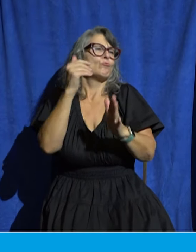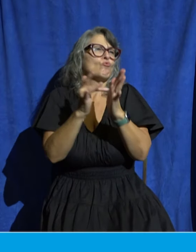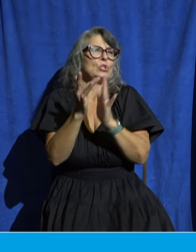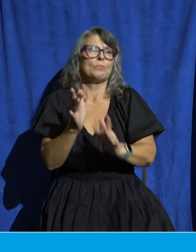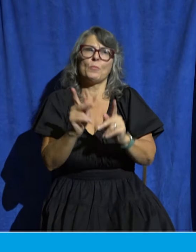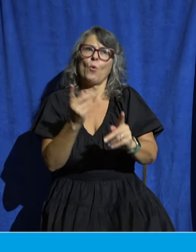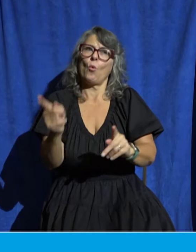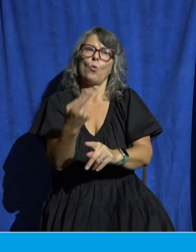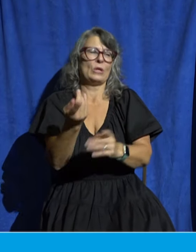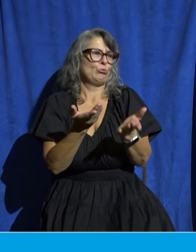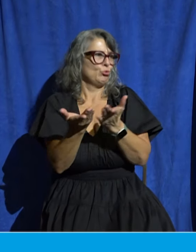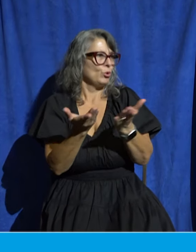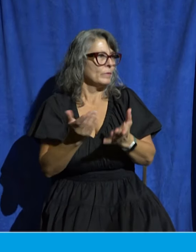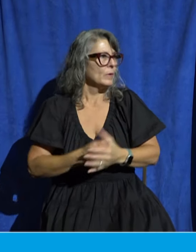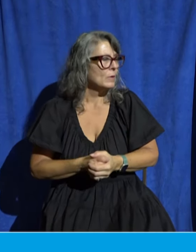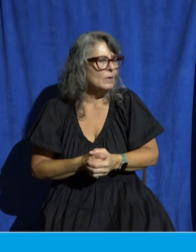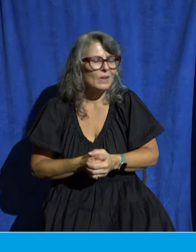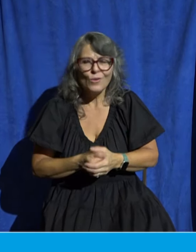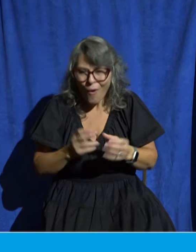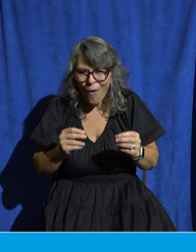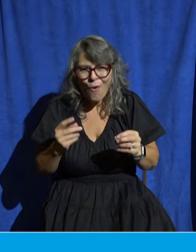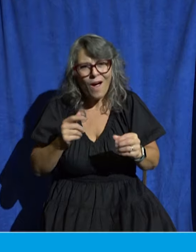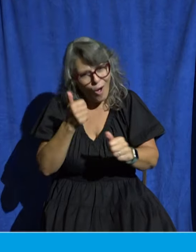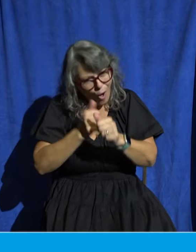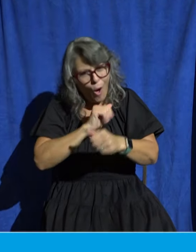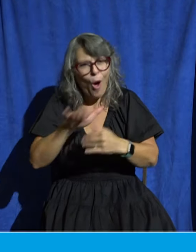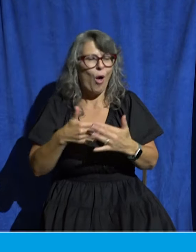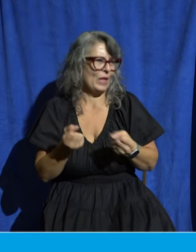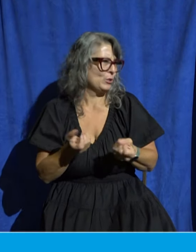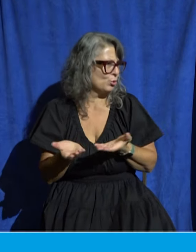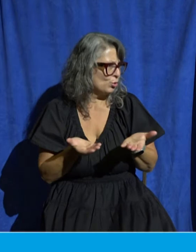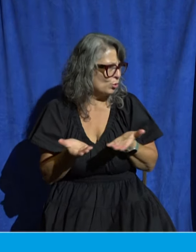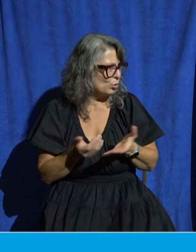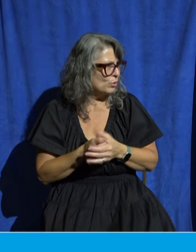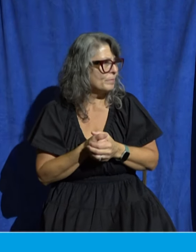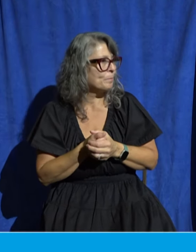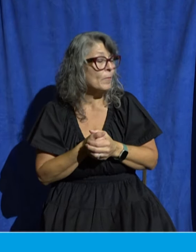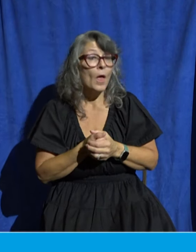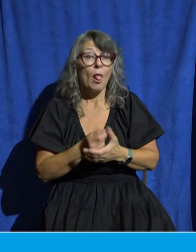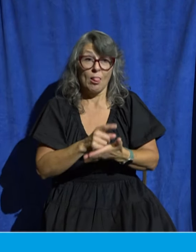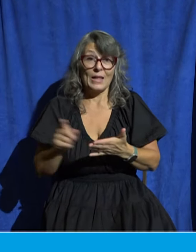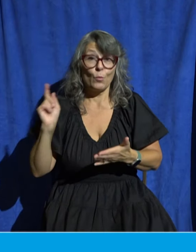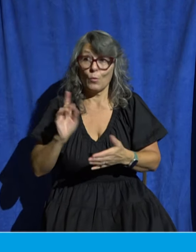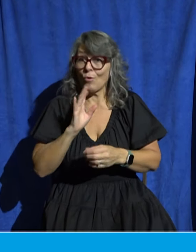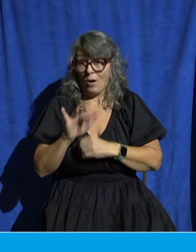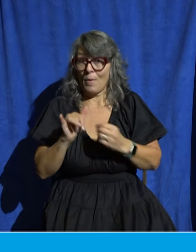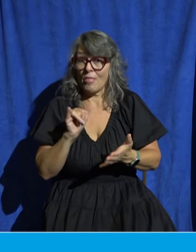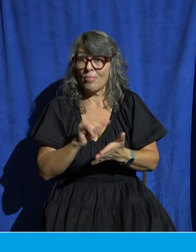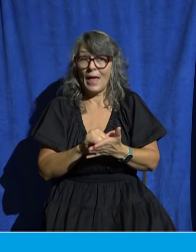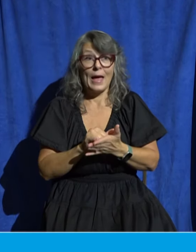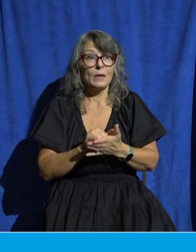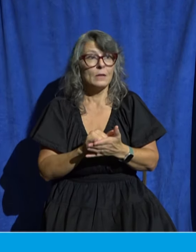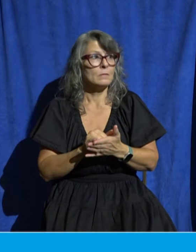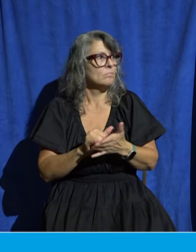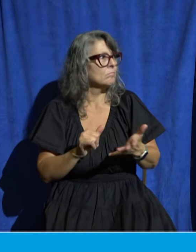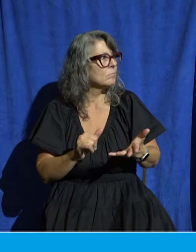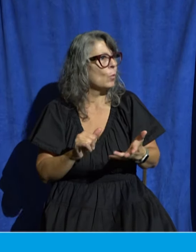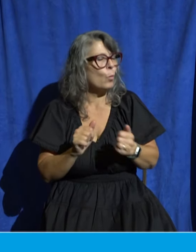So last week, we talked about a crisis in our community and the significant need that that entailed. And this week, we're gonna talk about another significant